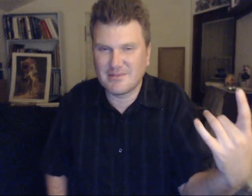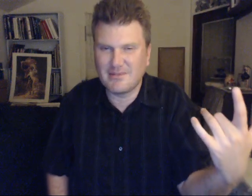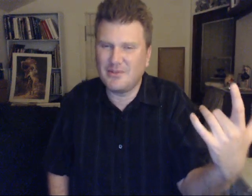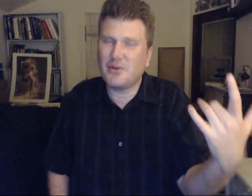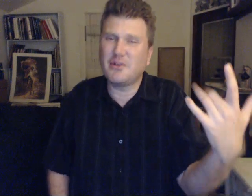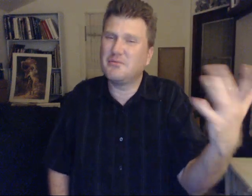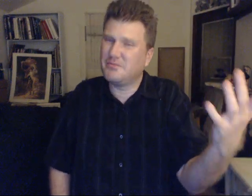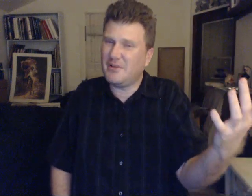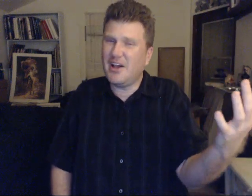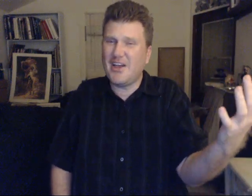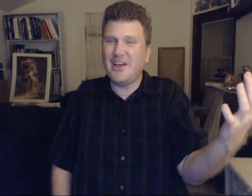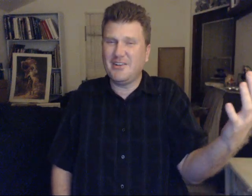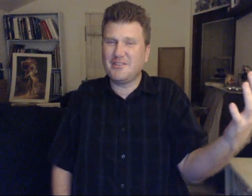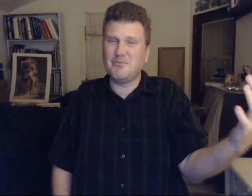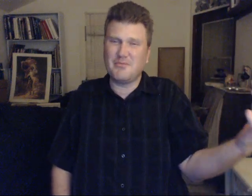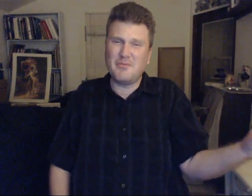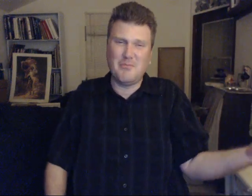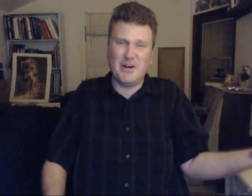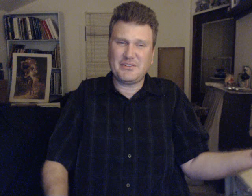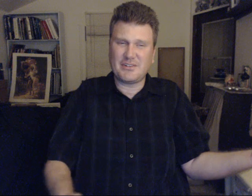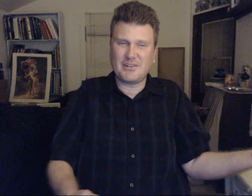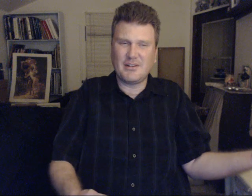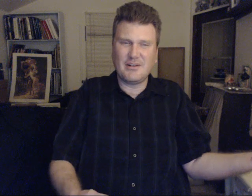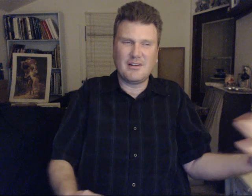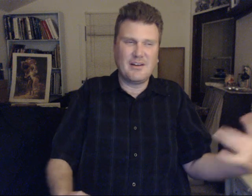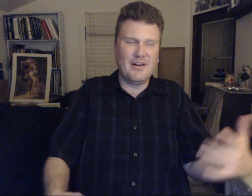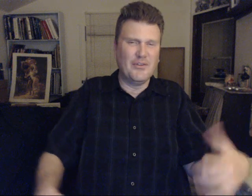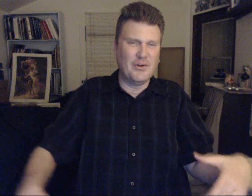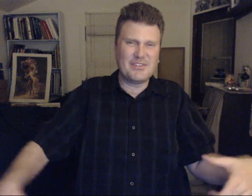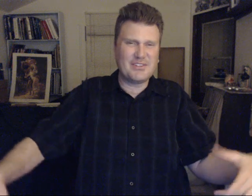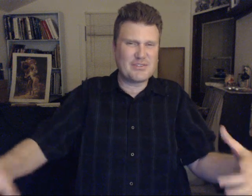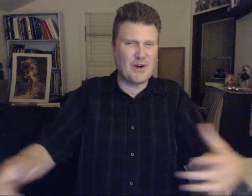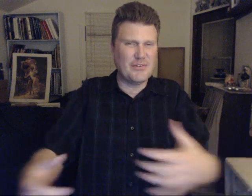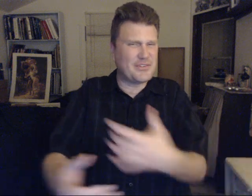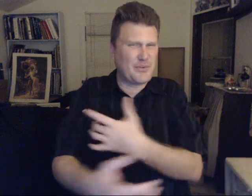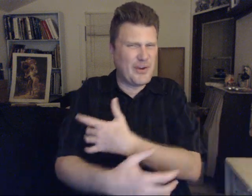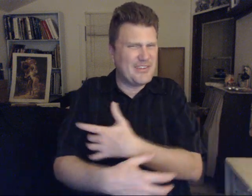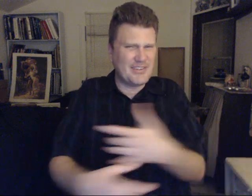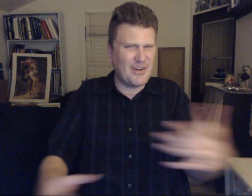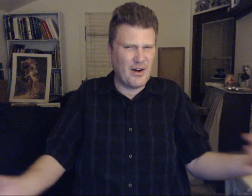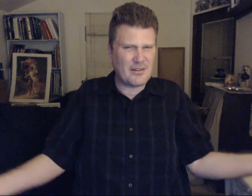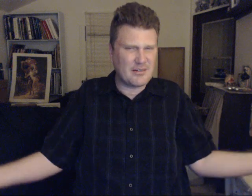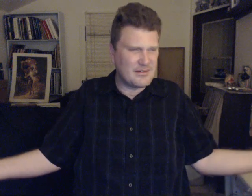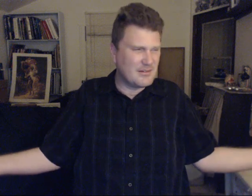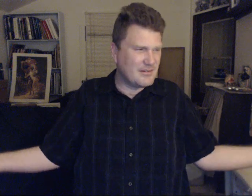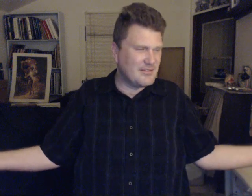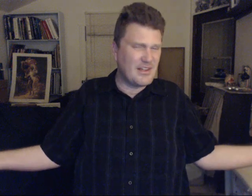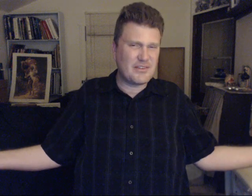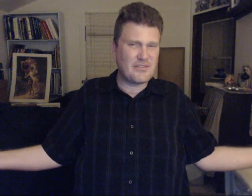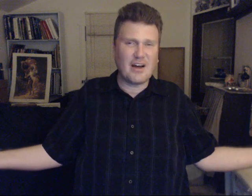you are ahead much and those that just cause this crazy talk that is fine